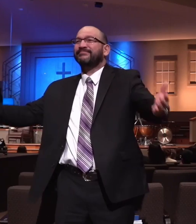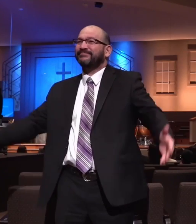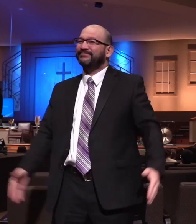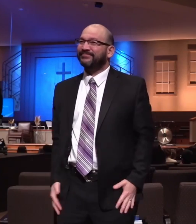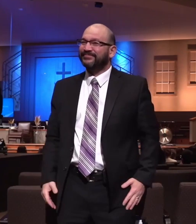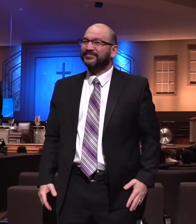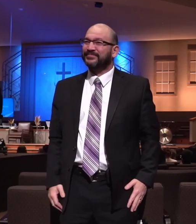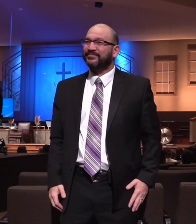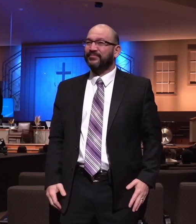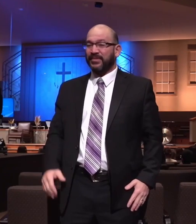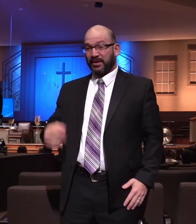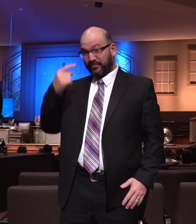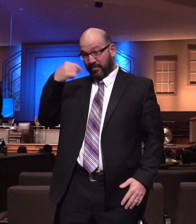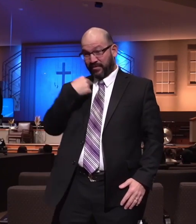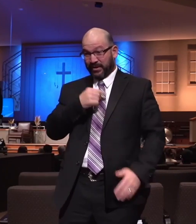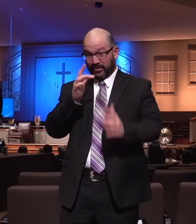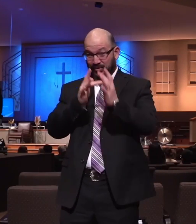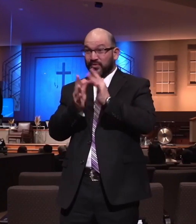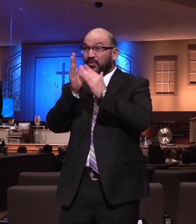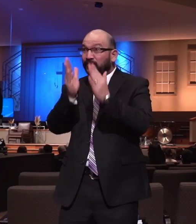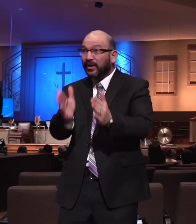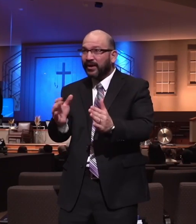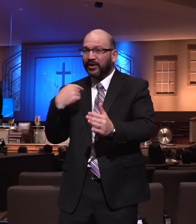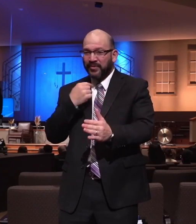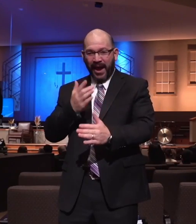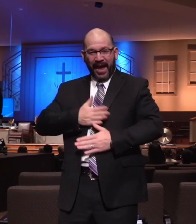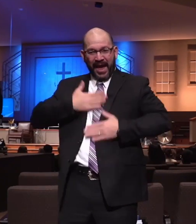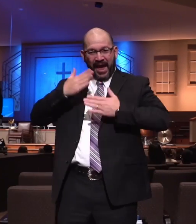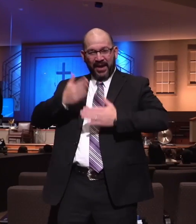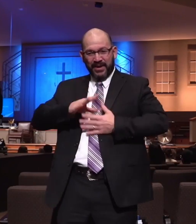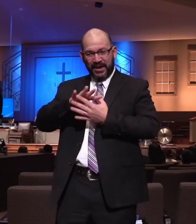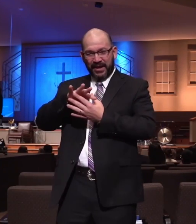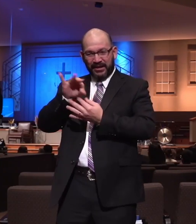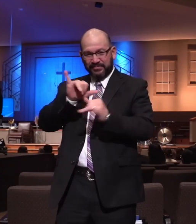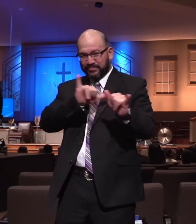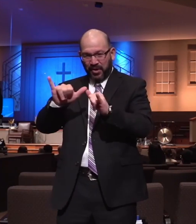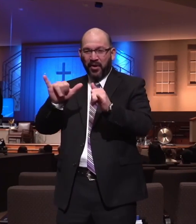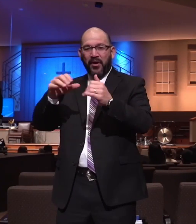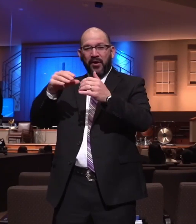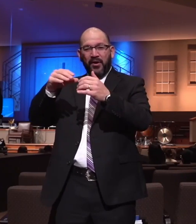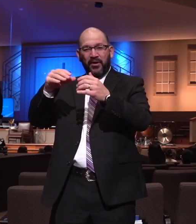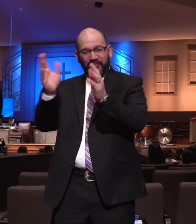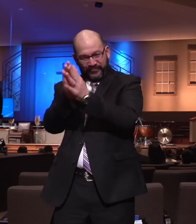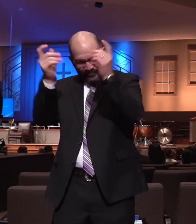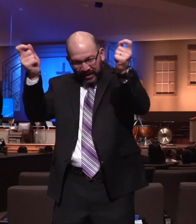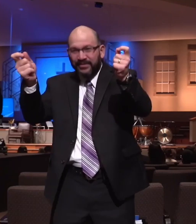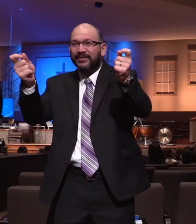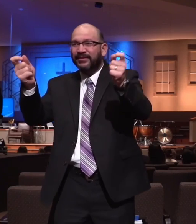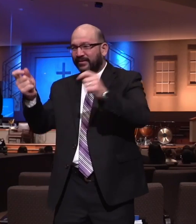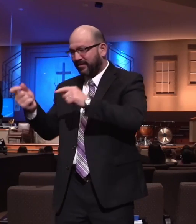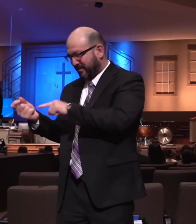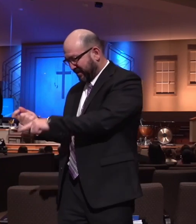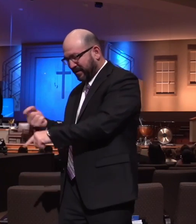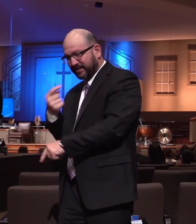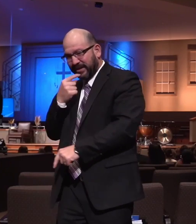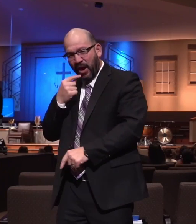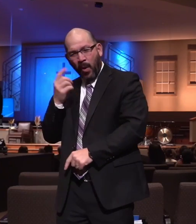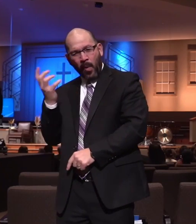means that we get happy about spiritual victories. And this is what we see from John the Elder. He was tickled, as my